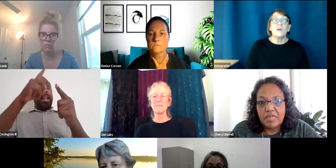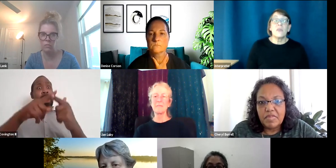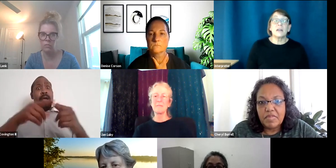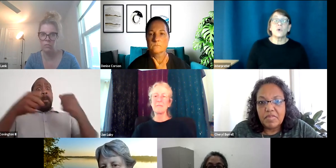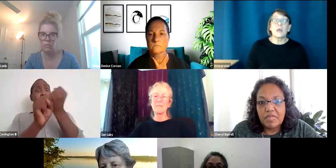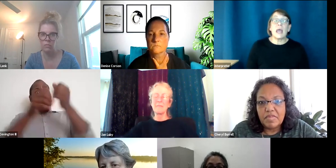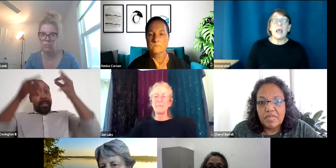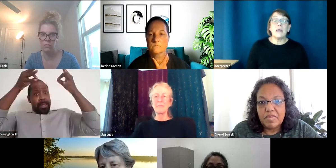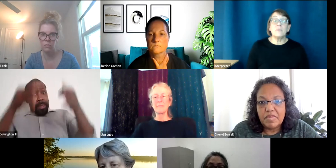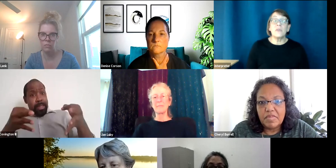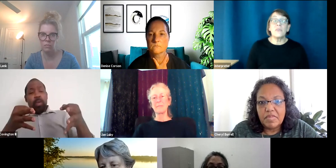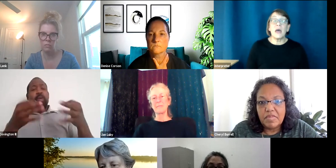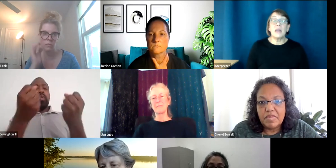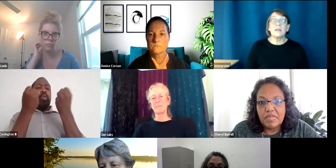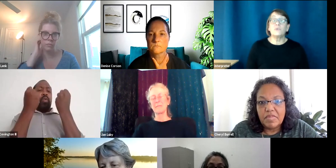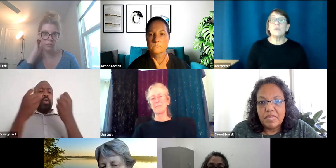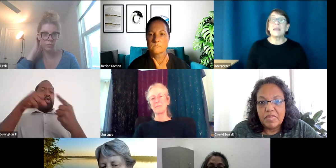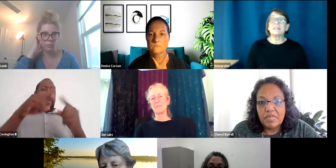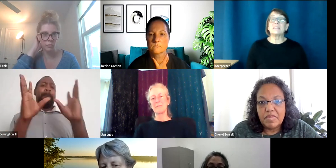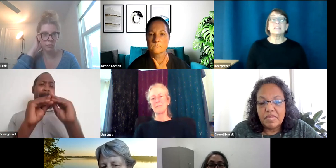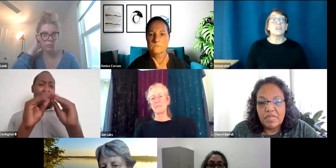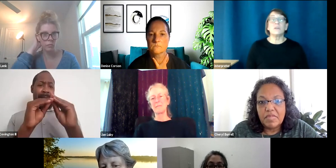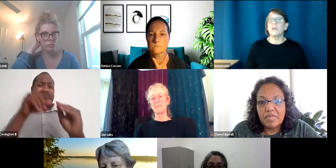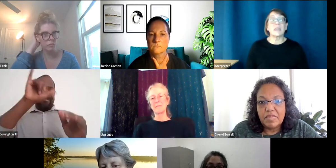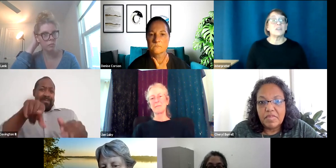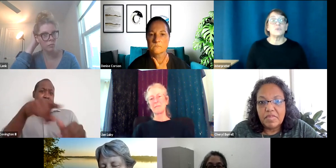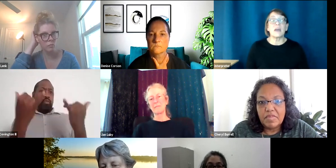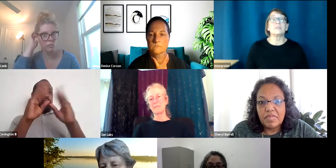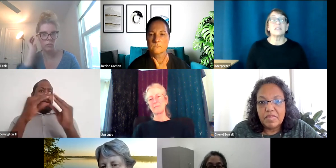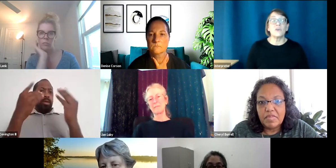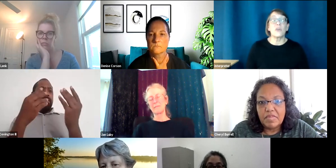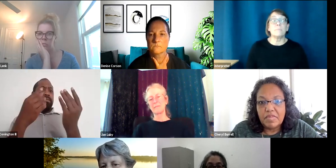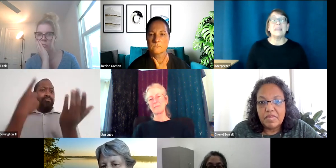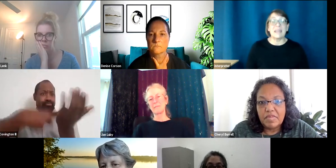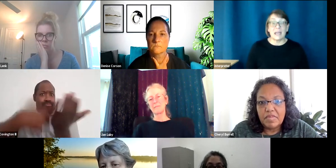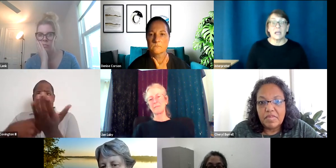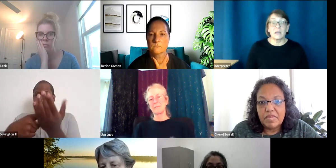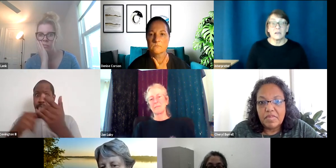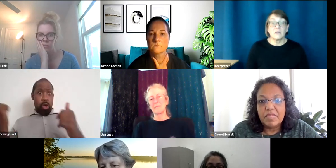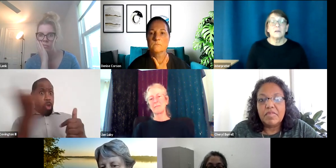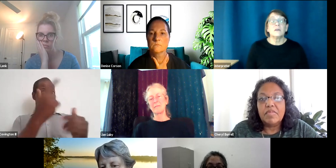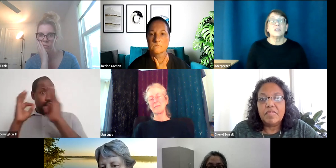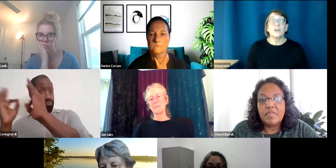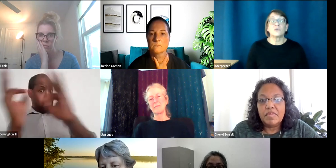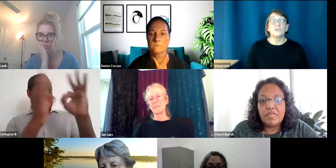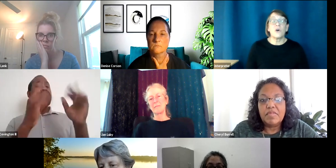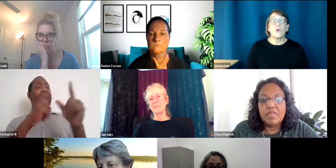that's okay. But then if we make a decision, we can't do that until the meeting. You know, so